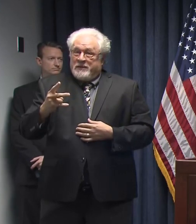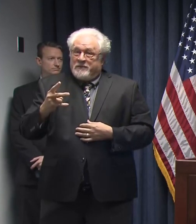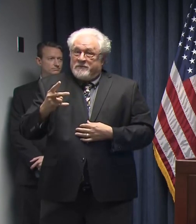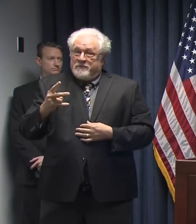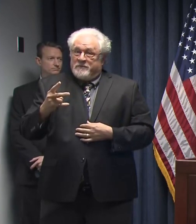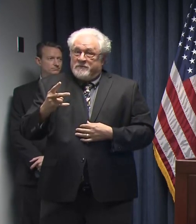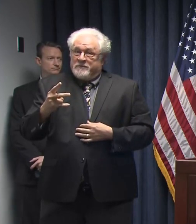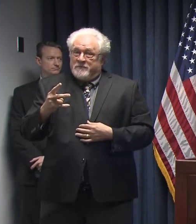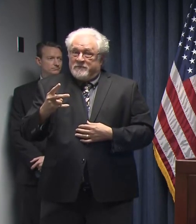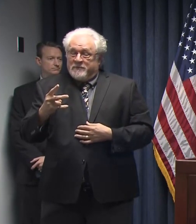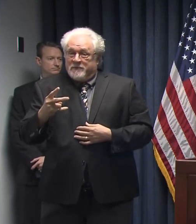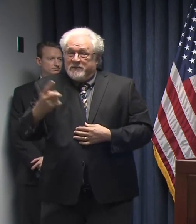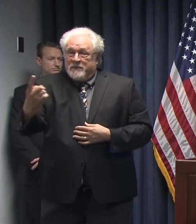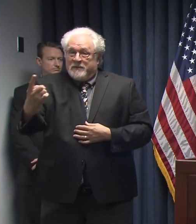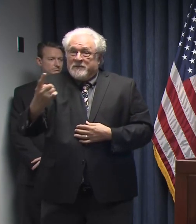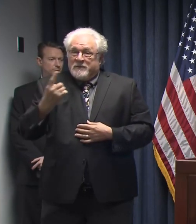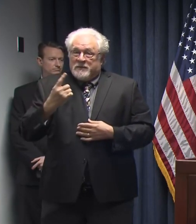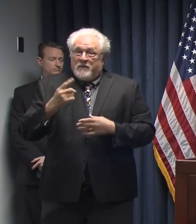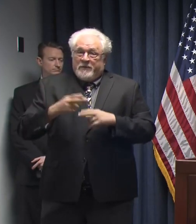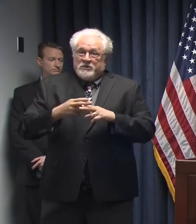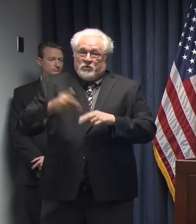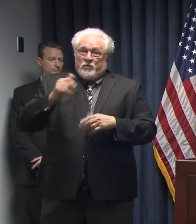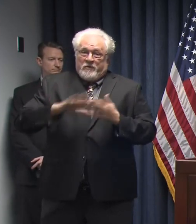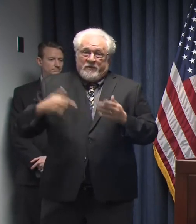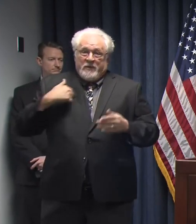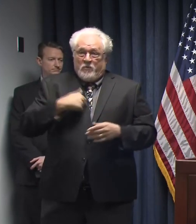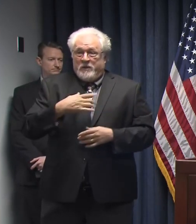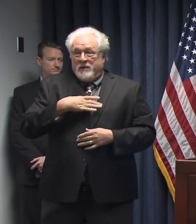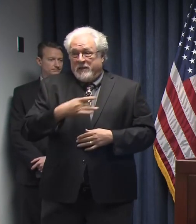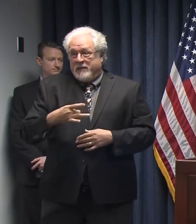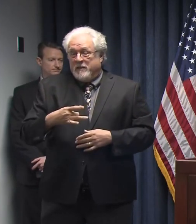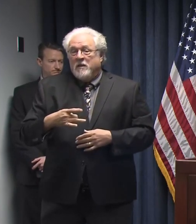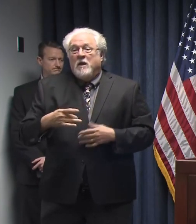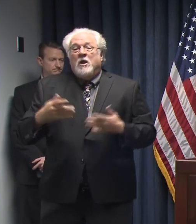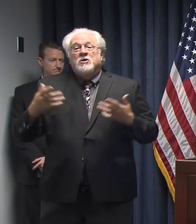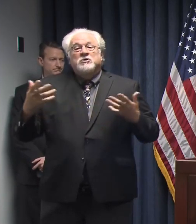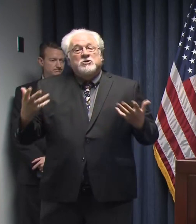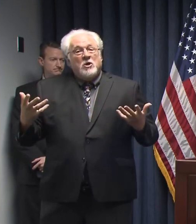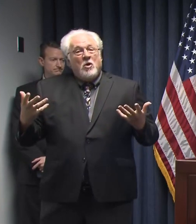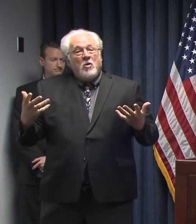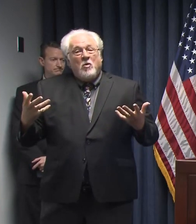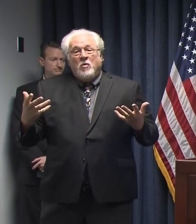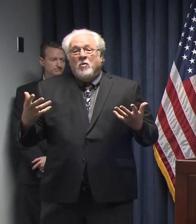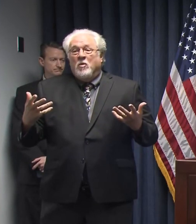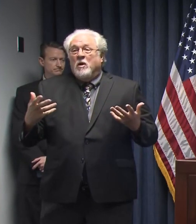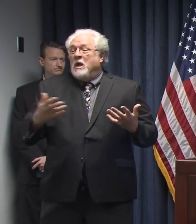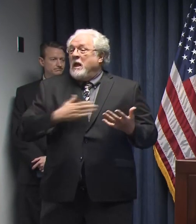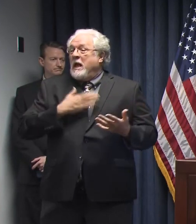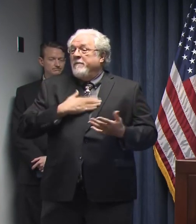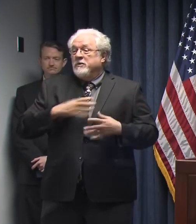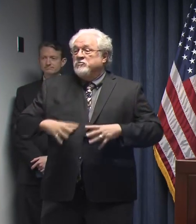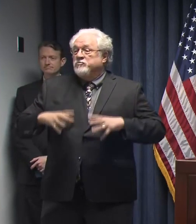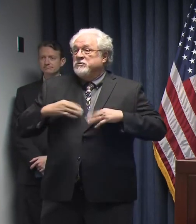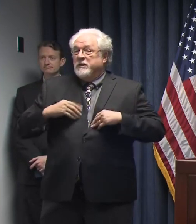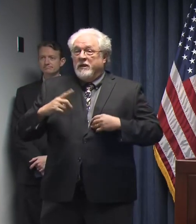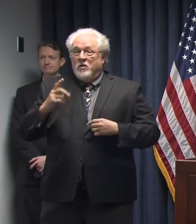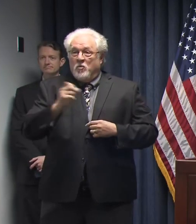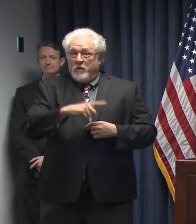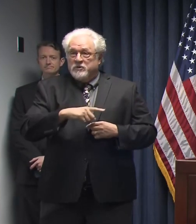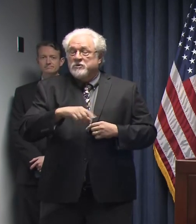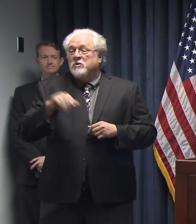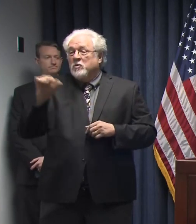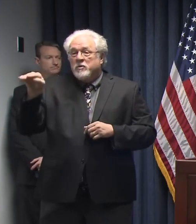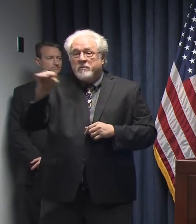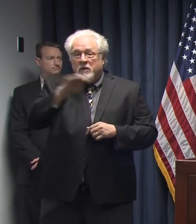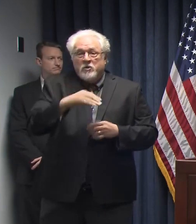coming up sooner than we would like. So with that, I will be happy to take your questions. I will remind